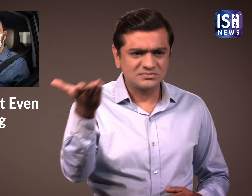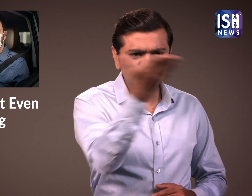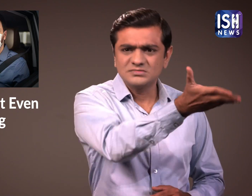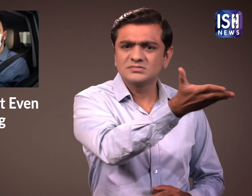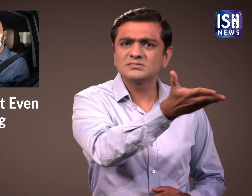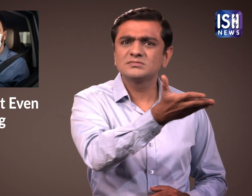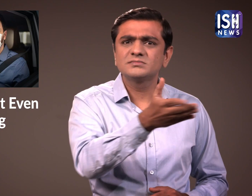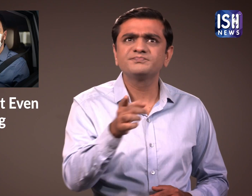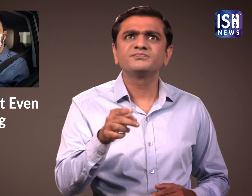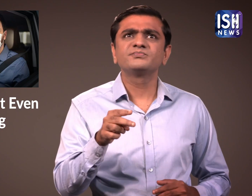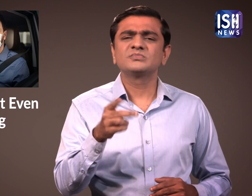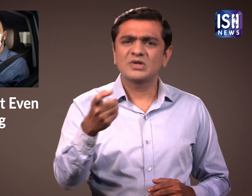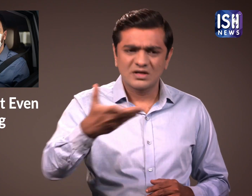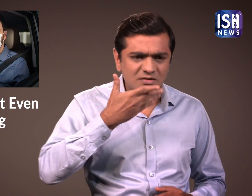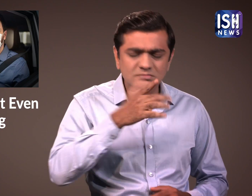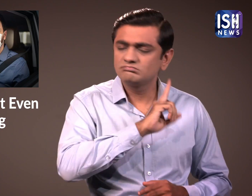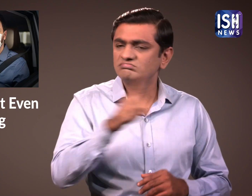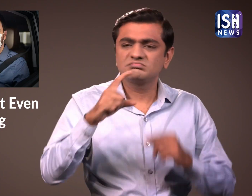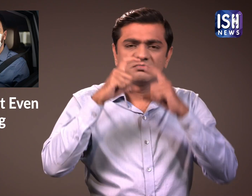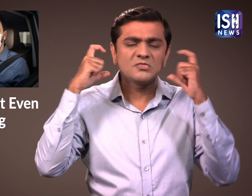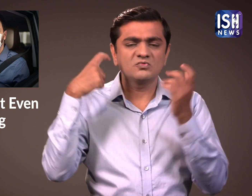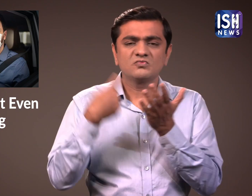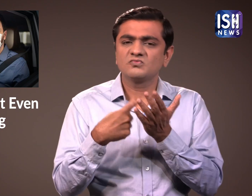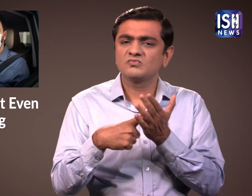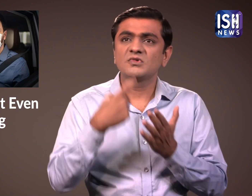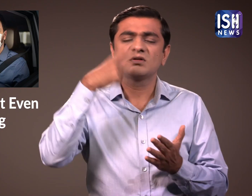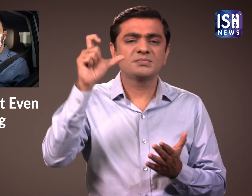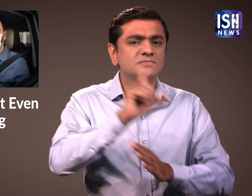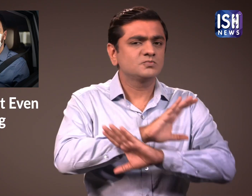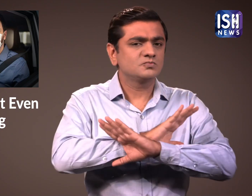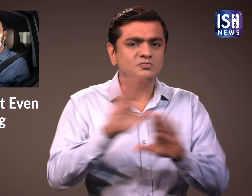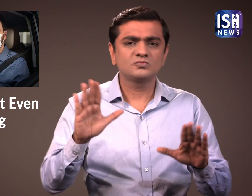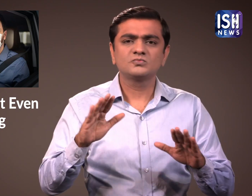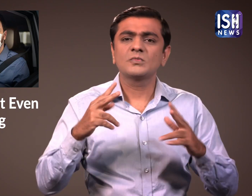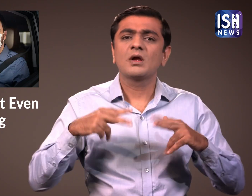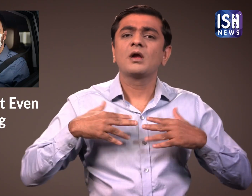They said, the lawyers should advise the petitioners to wear a mask.